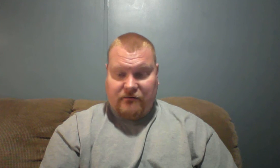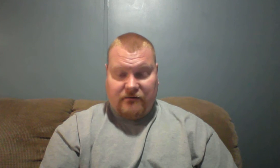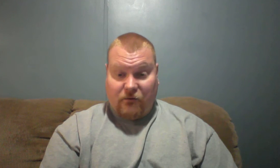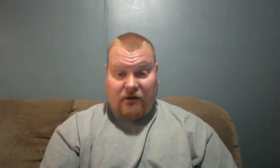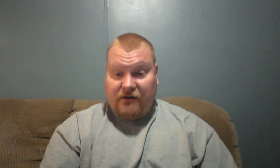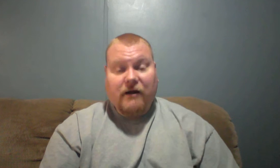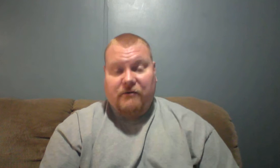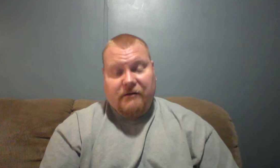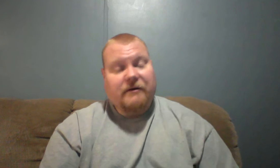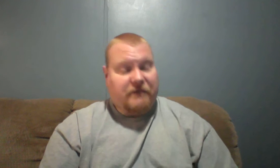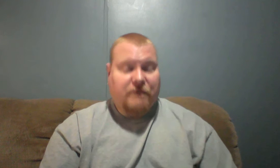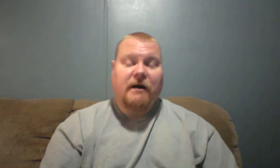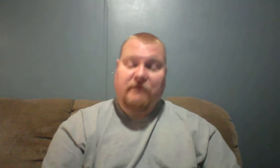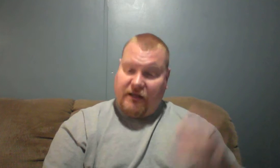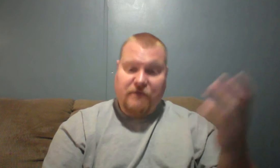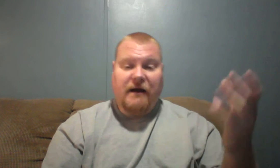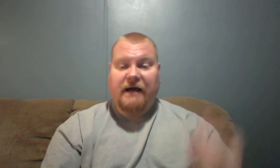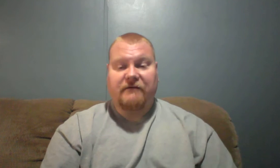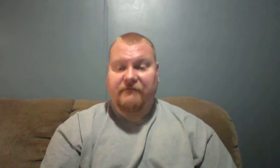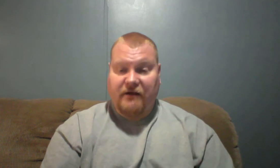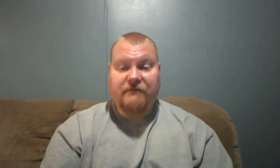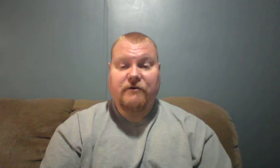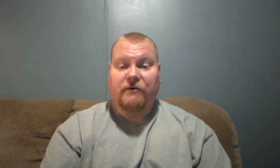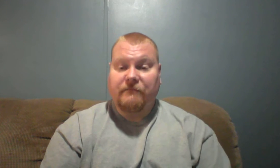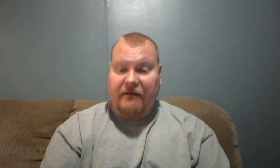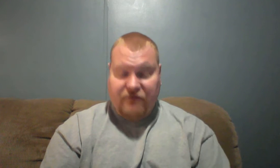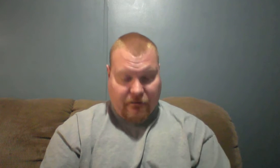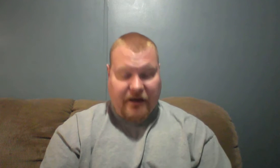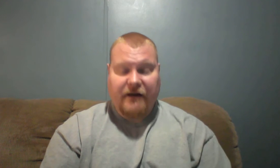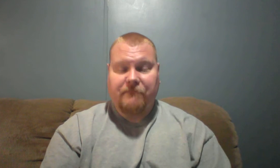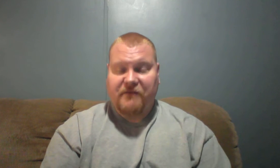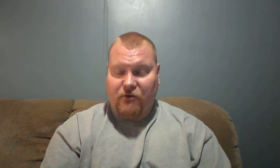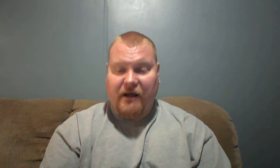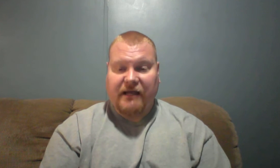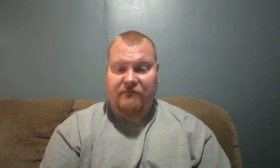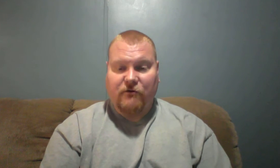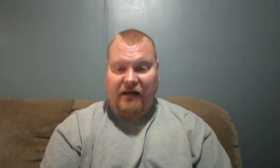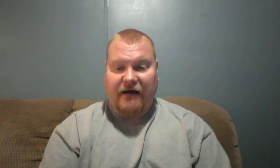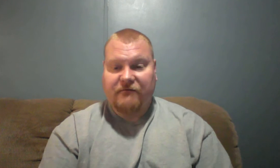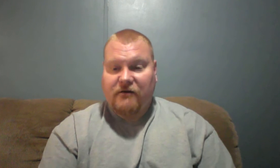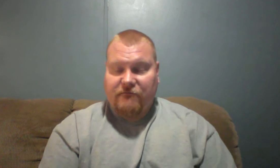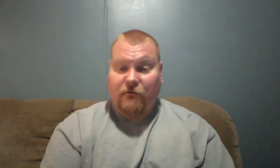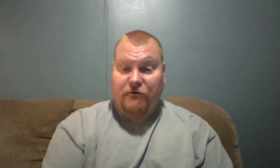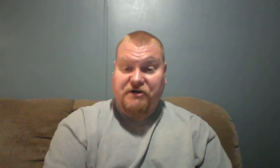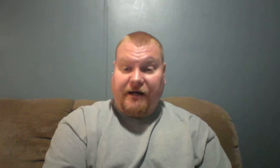well, know, you might, okay, you might have, if you're, if you're a parent, you might give your life for your child.